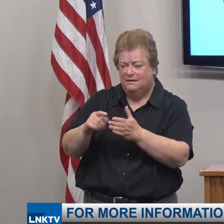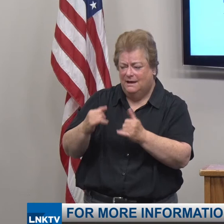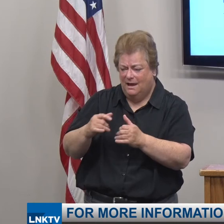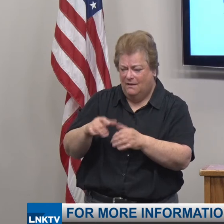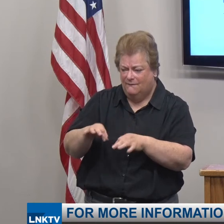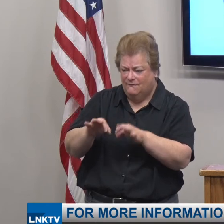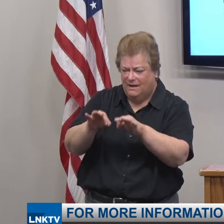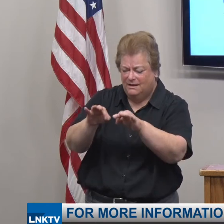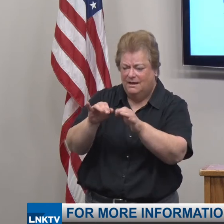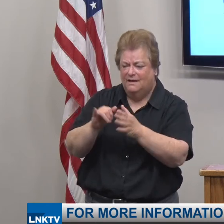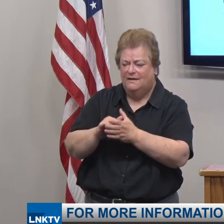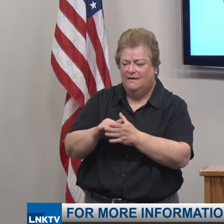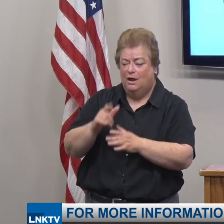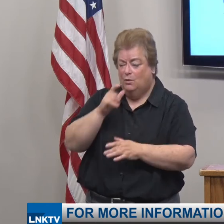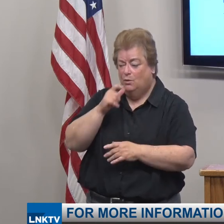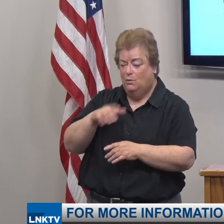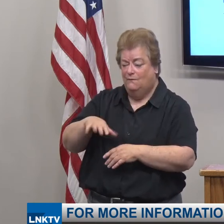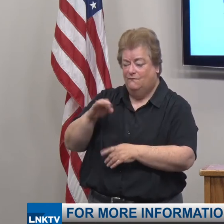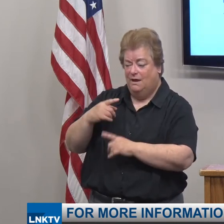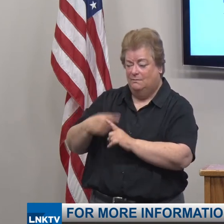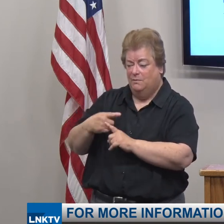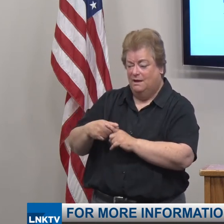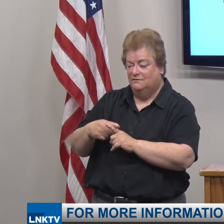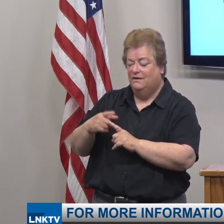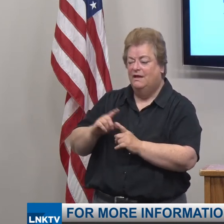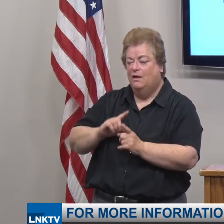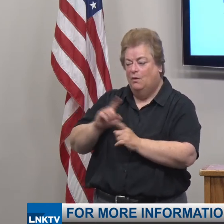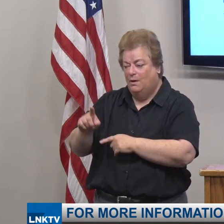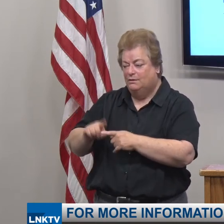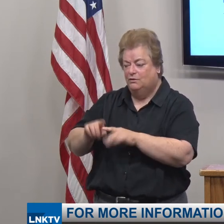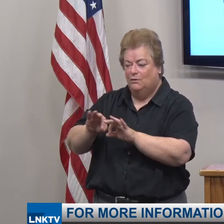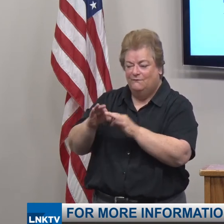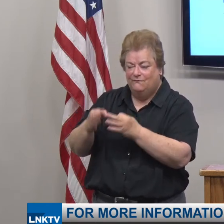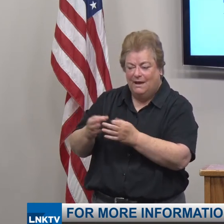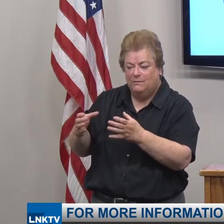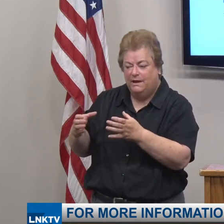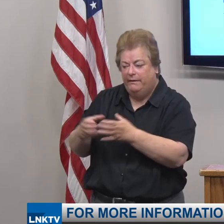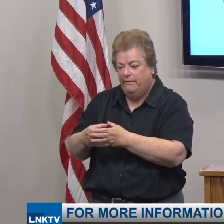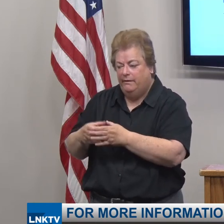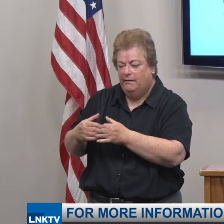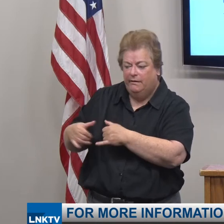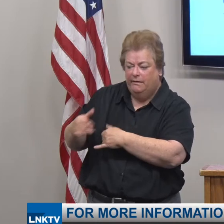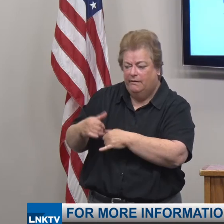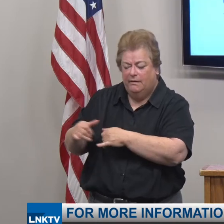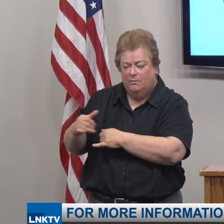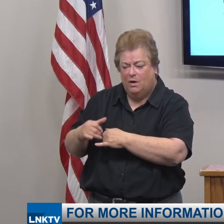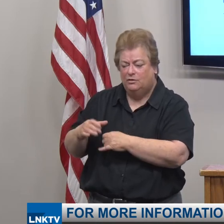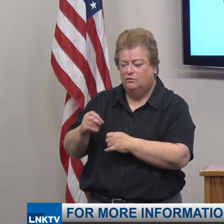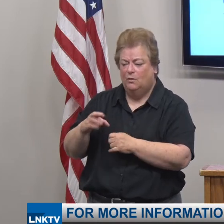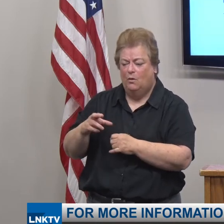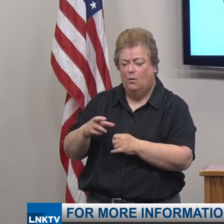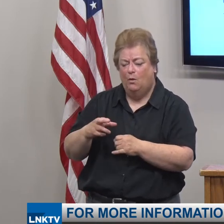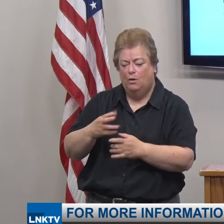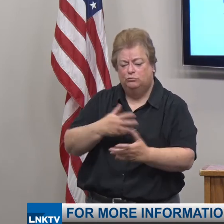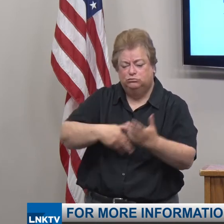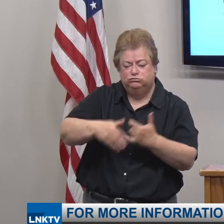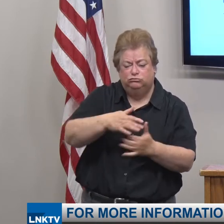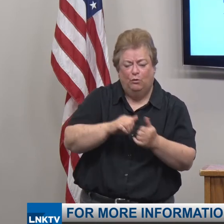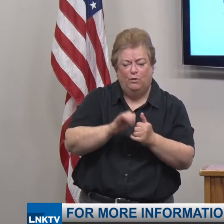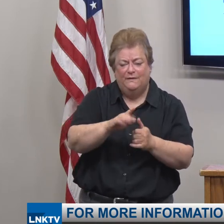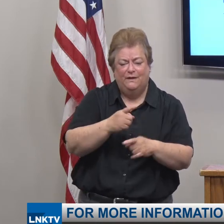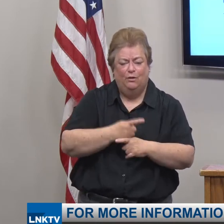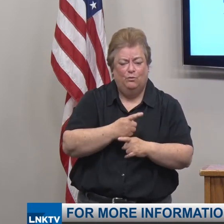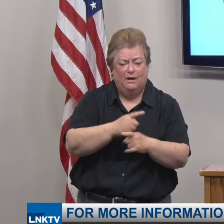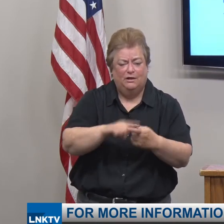positive for COVID-19 attended family gatherings or went to a party or hung out with their regular circle of